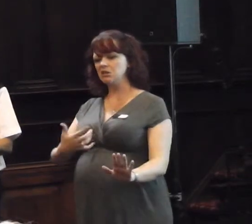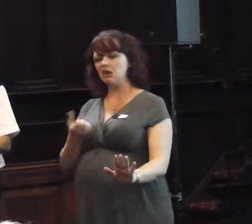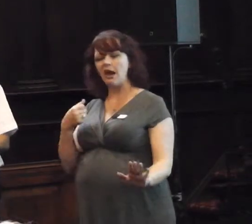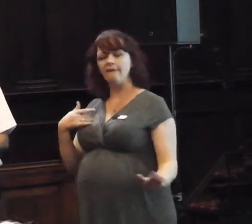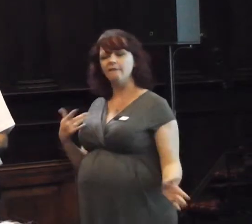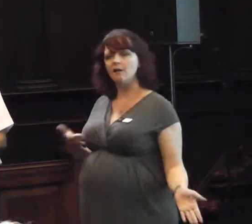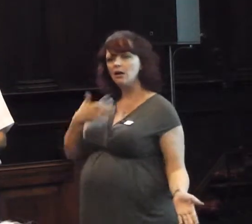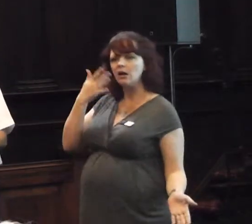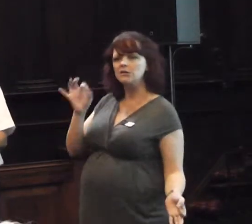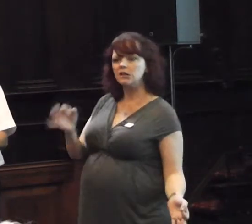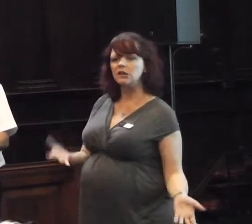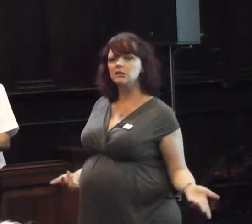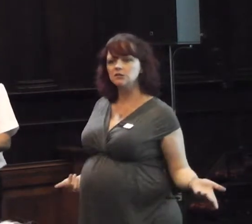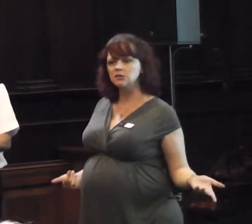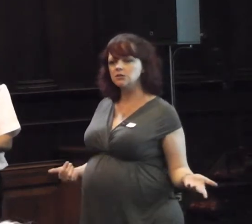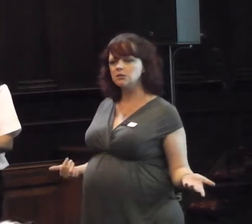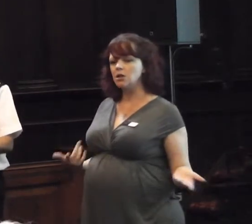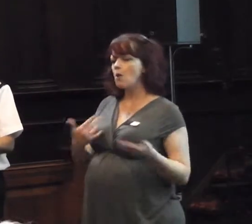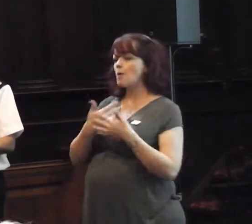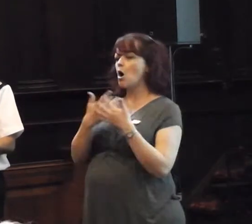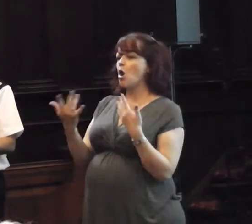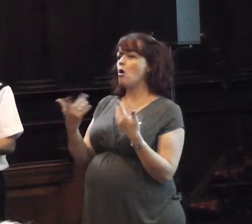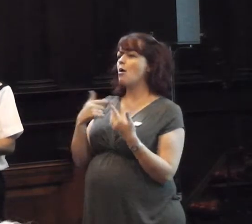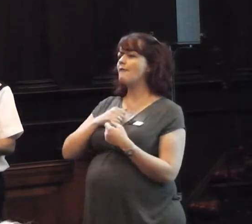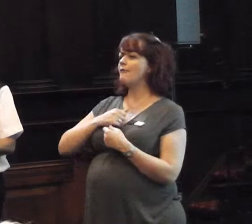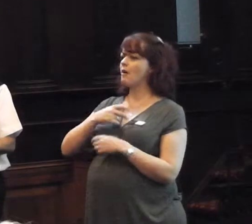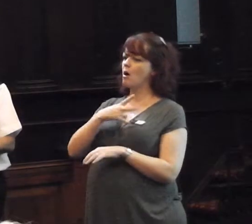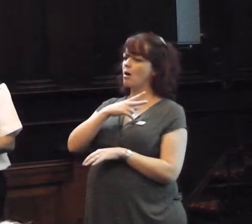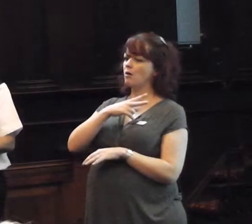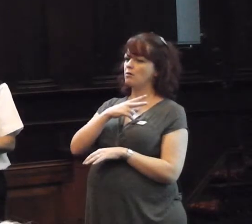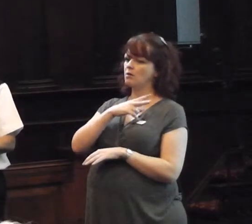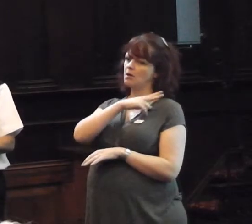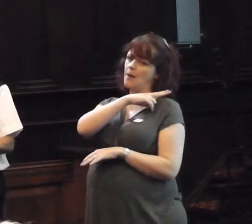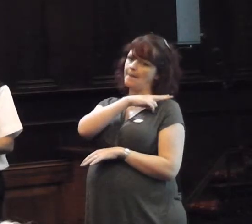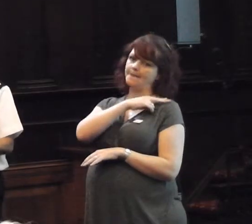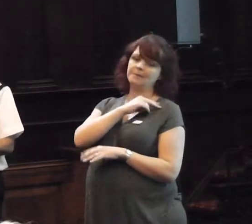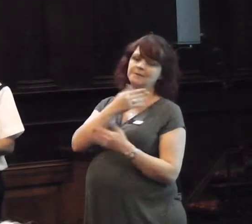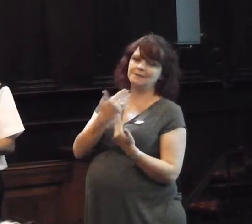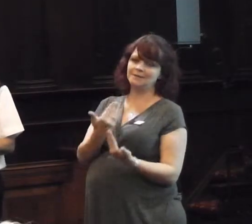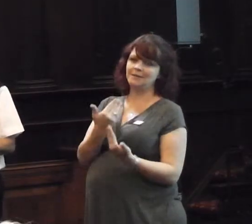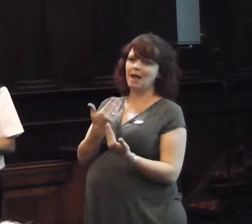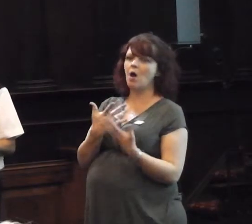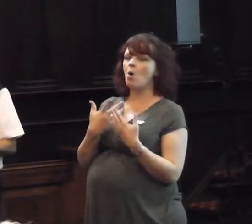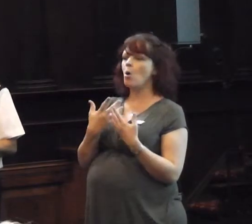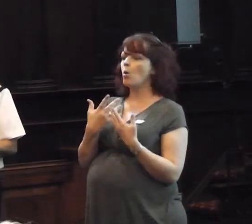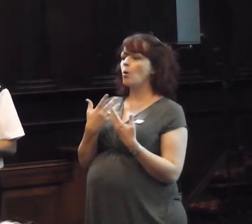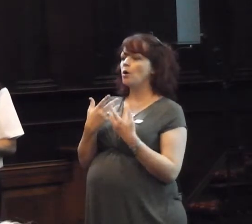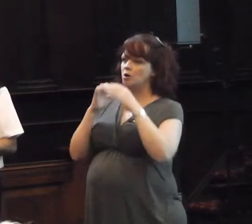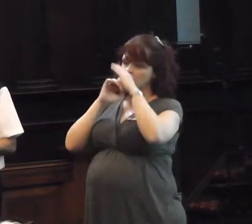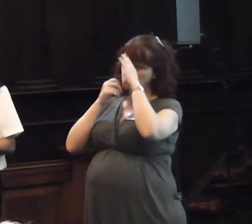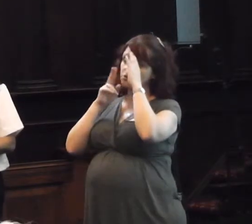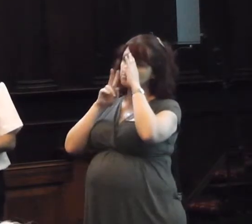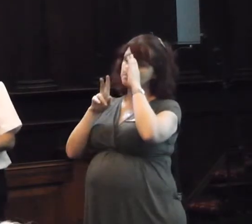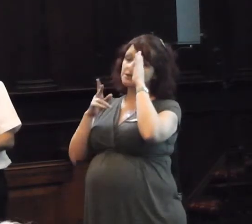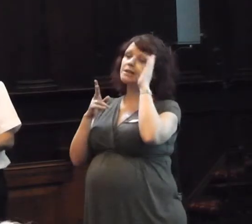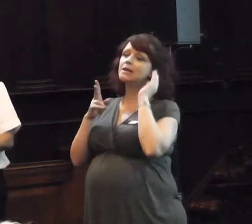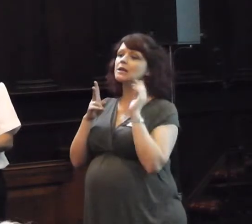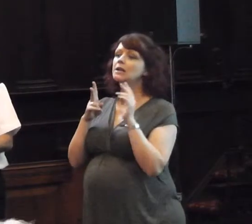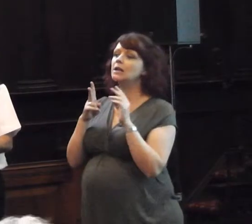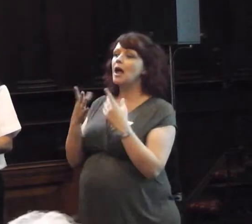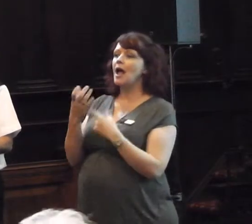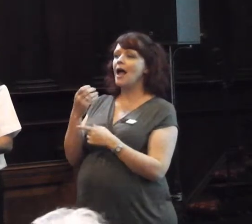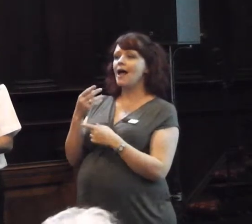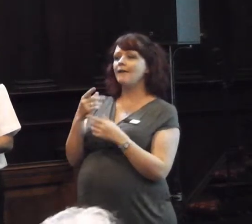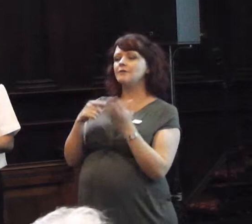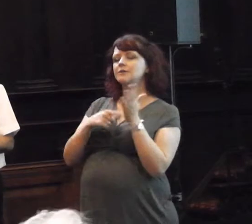You know, most of the, a lot of our officers now, not be firearms officers, but a lot of our patrol officers, you see around Exeter, and have tasers.